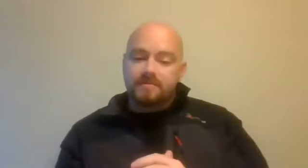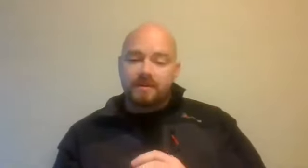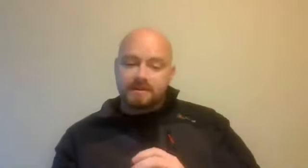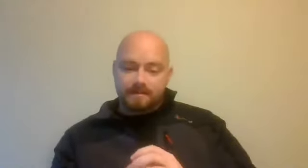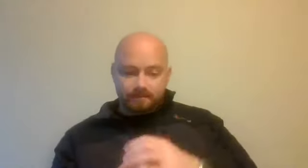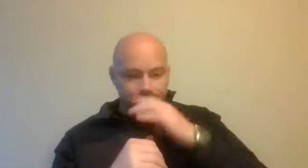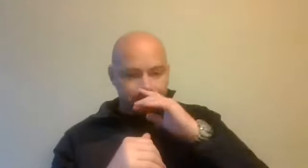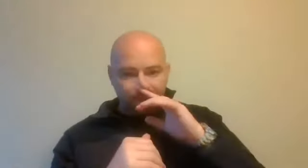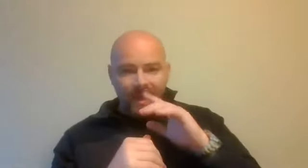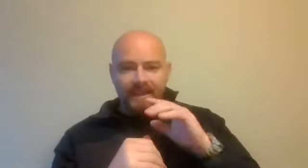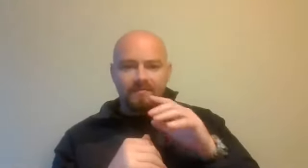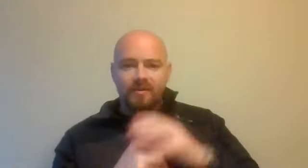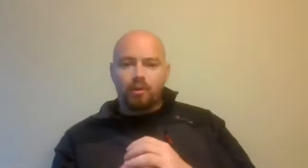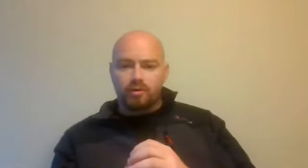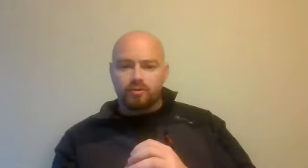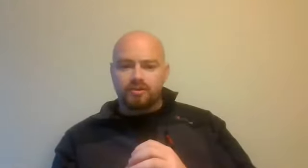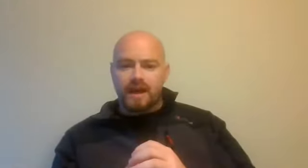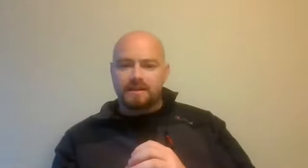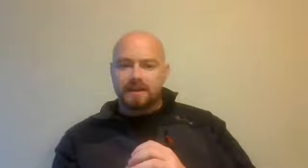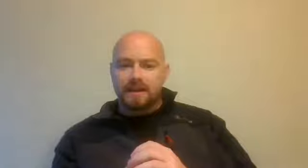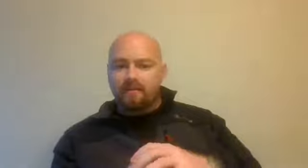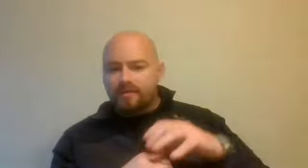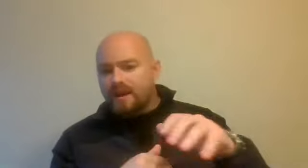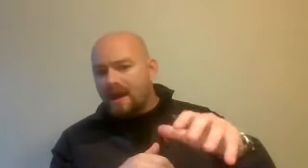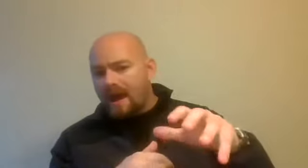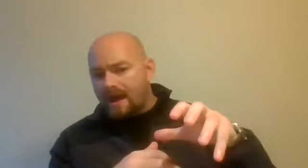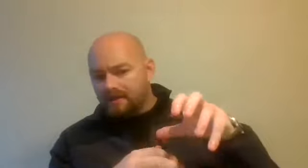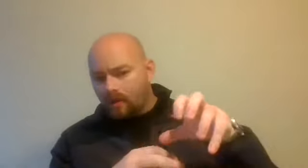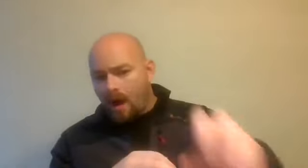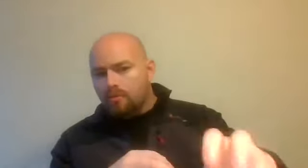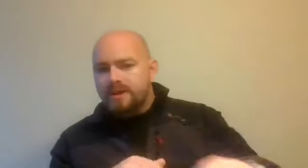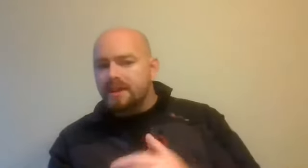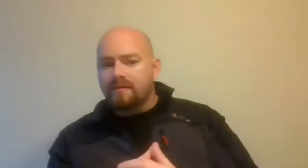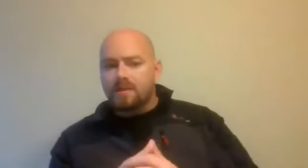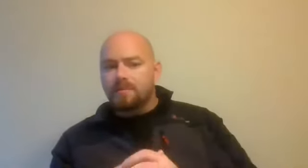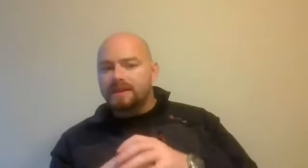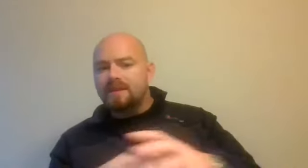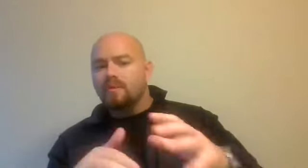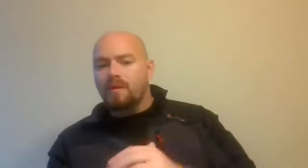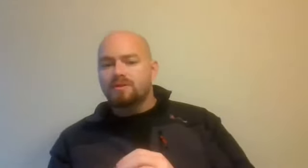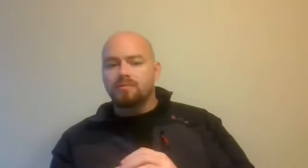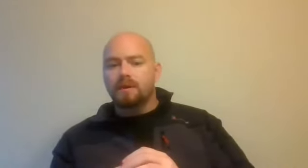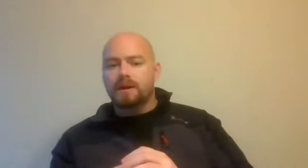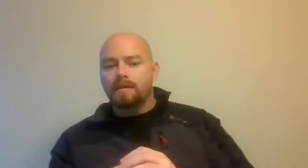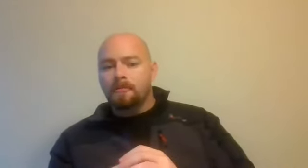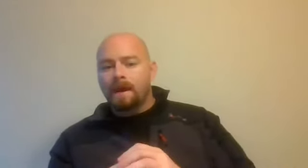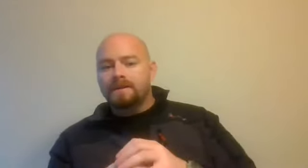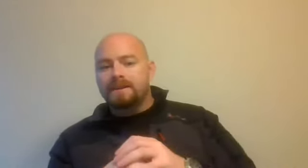experience. And that's very important to understand for even, you know, operational level people dealing with members of the public. The